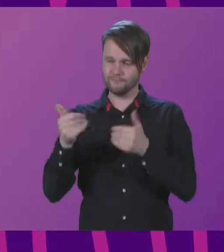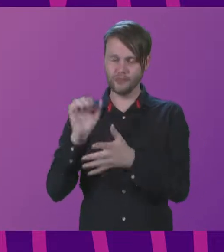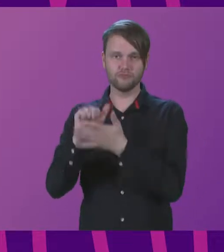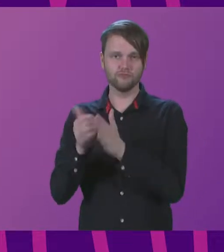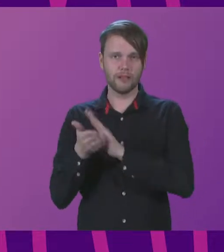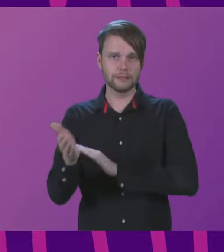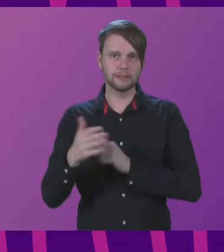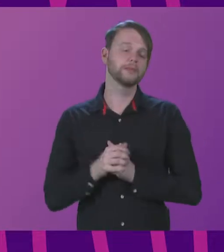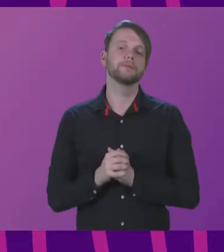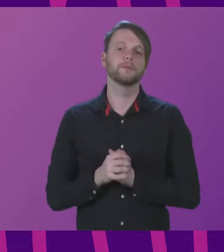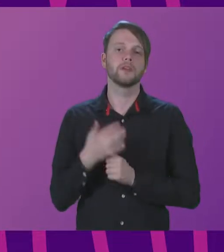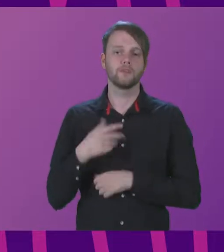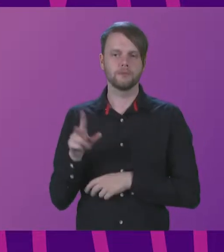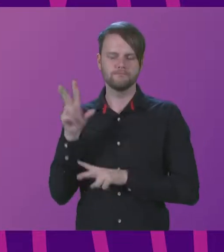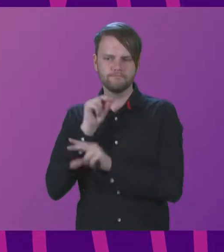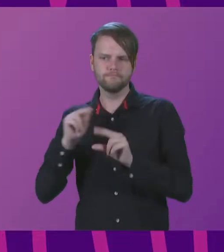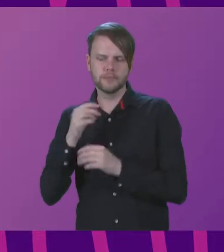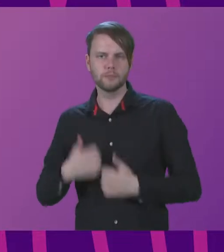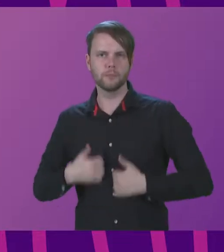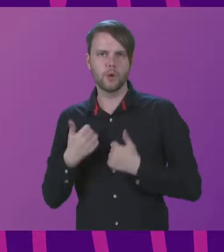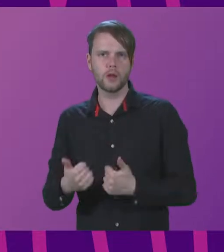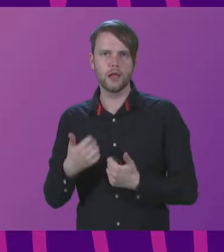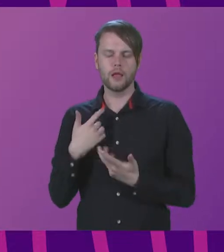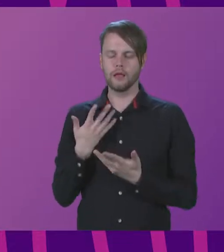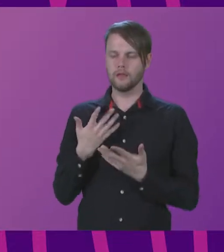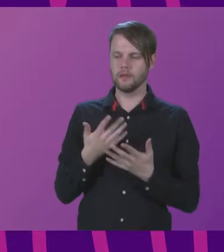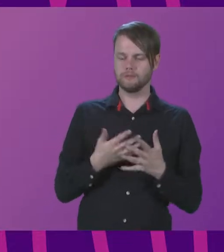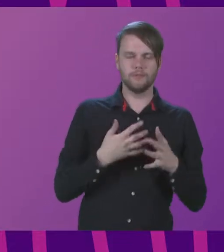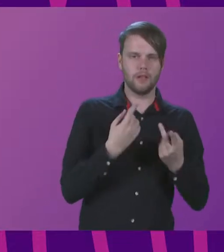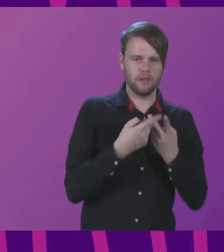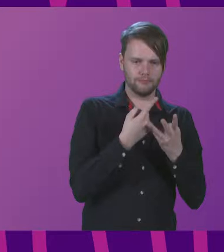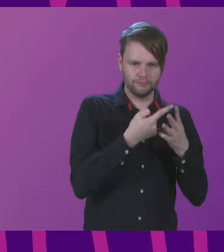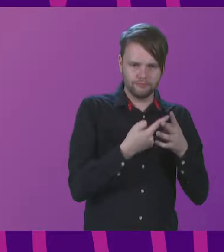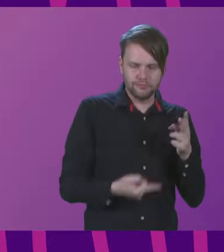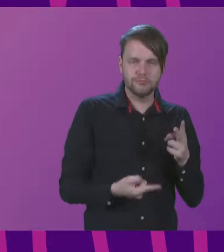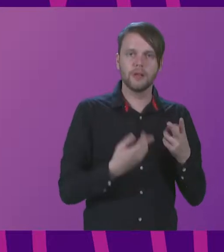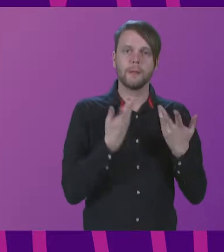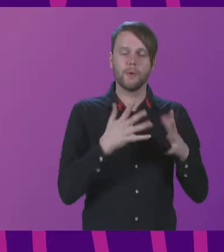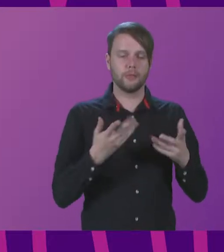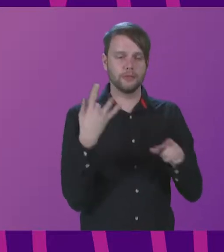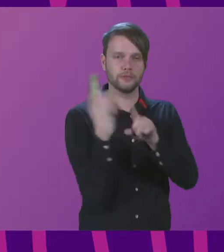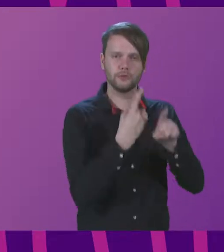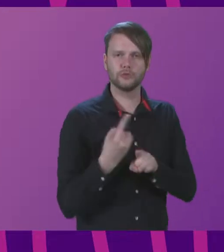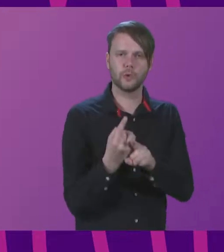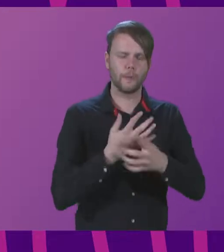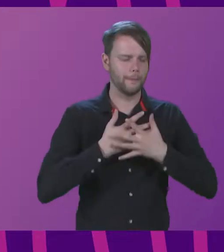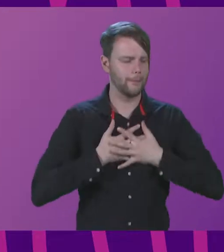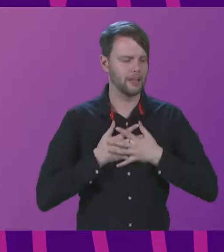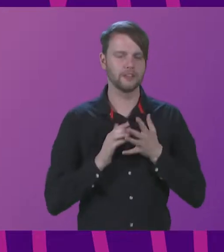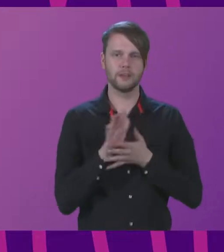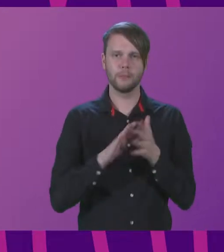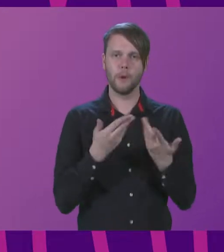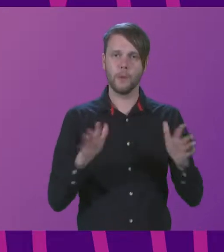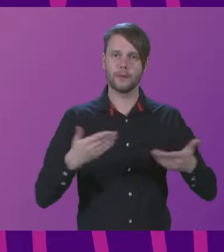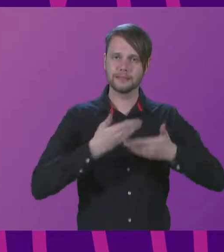from the speakers that we heard this morning, as well as from Yelena Poyagau and Salah Lemmy Ponifacio, who spoke so passionately on our opening